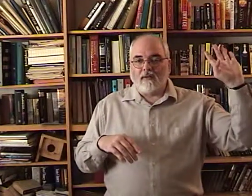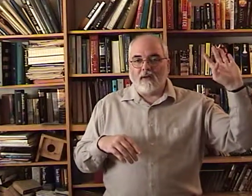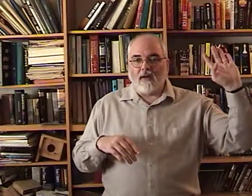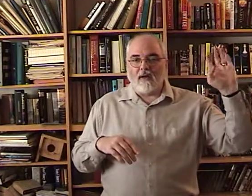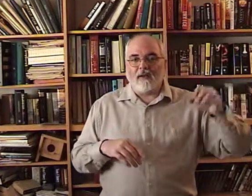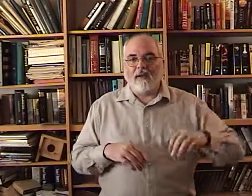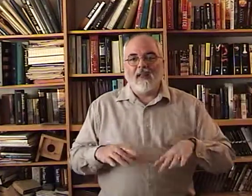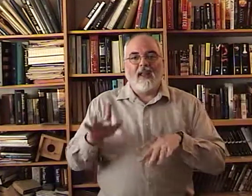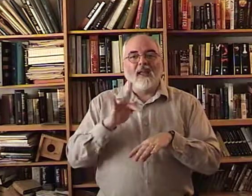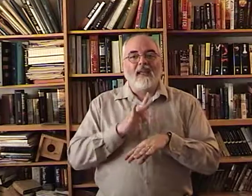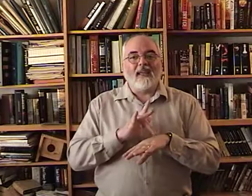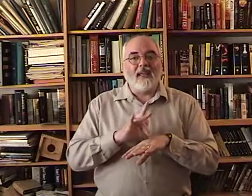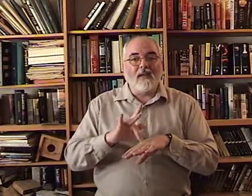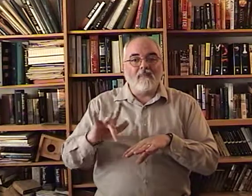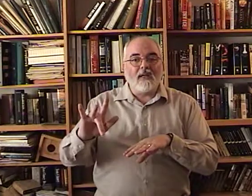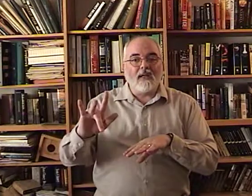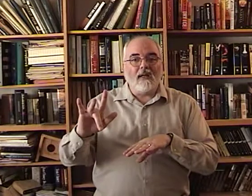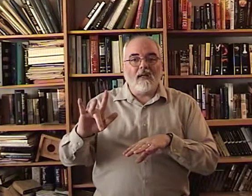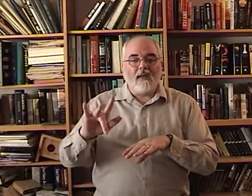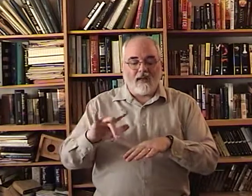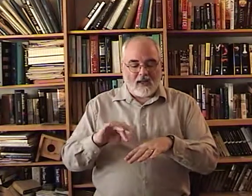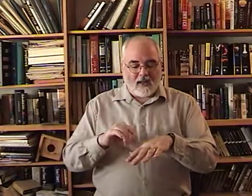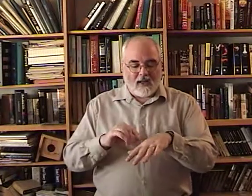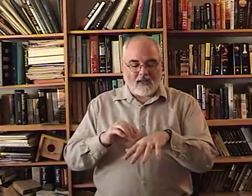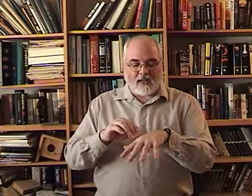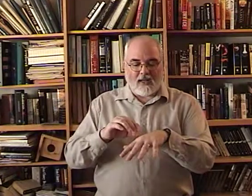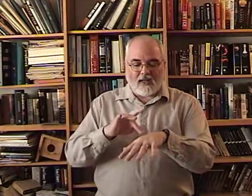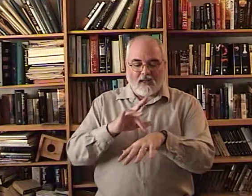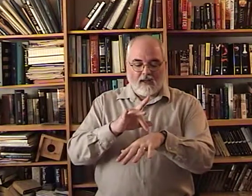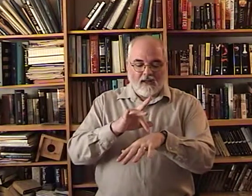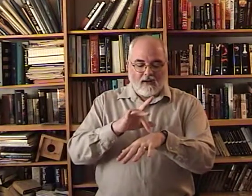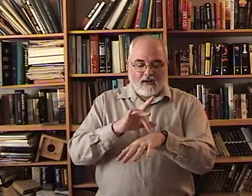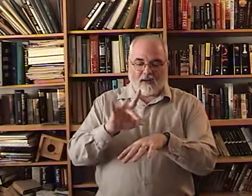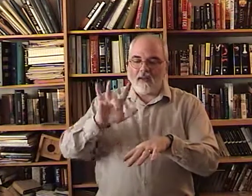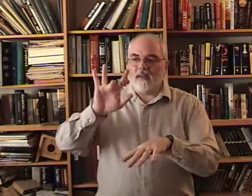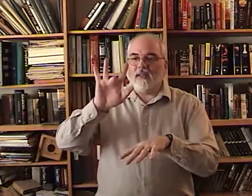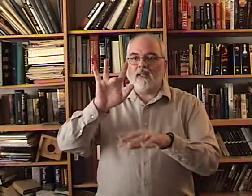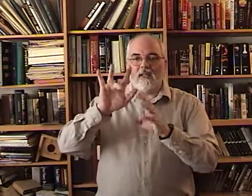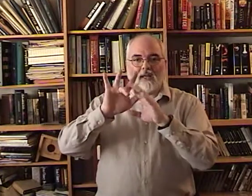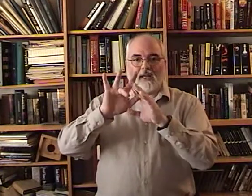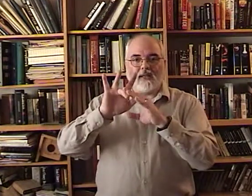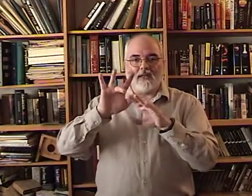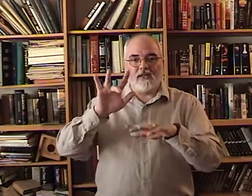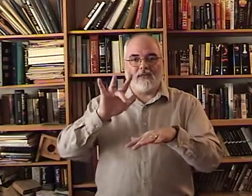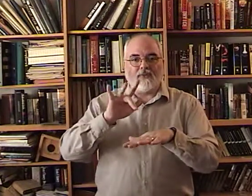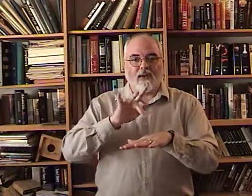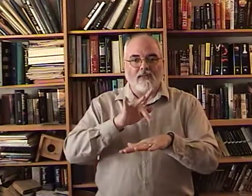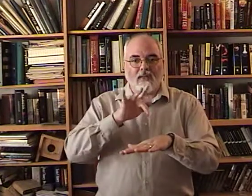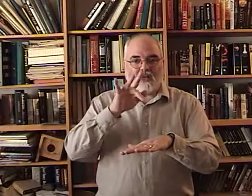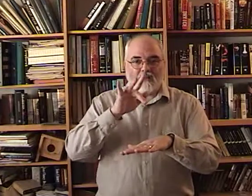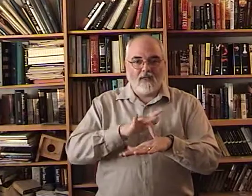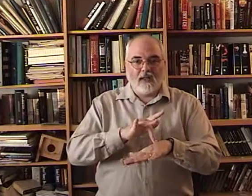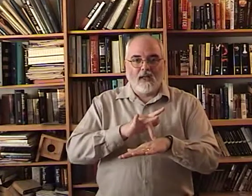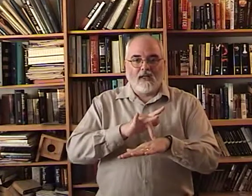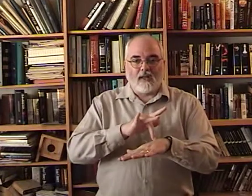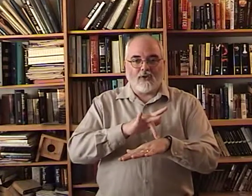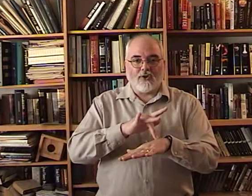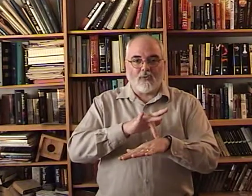All right. Empty. It's kind of like. Again. That center finger is down. Touch your